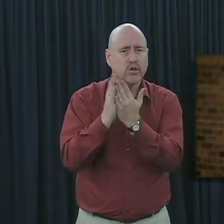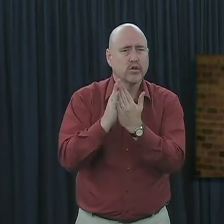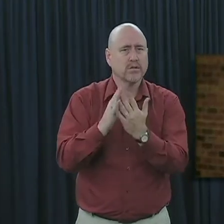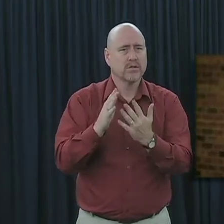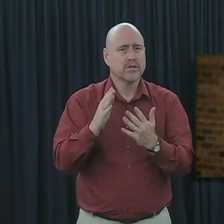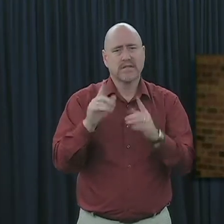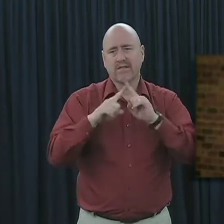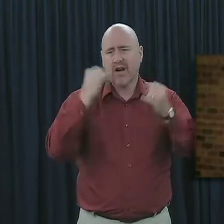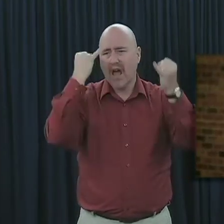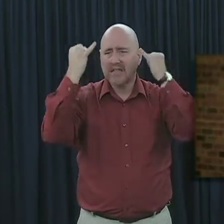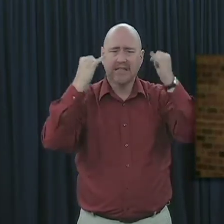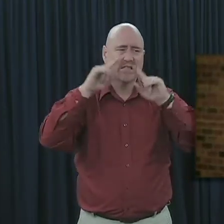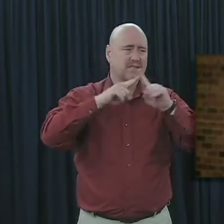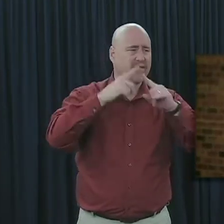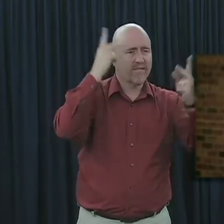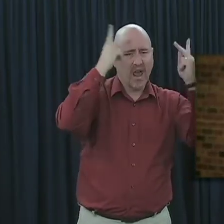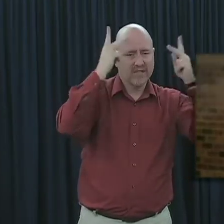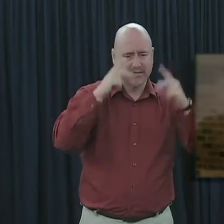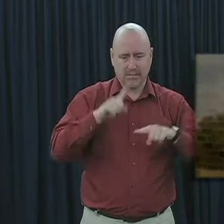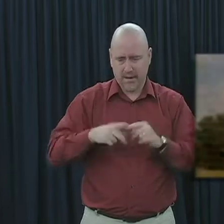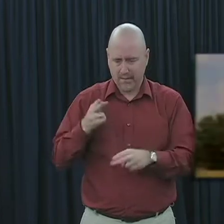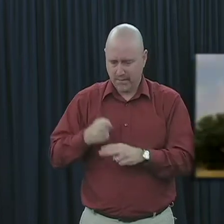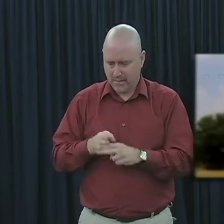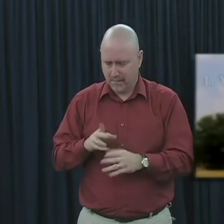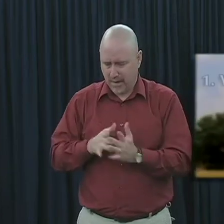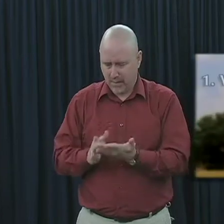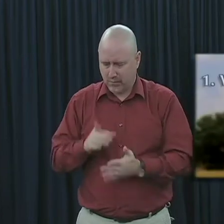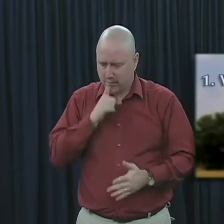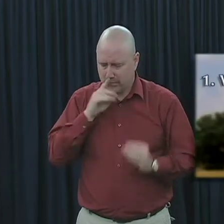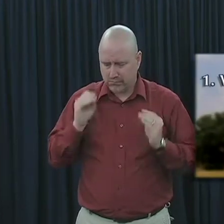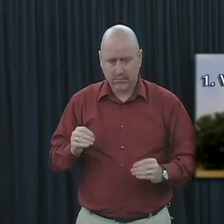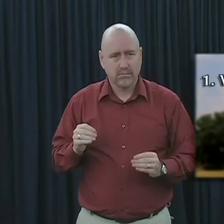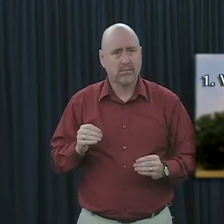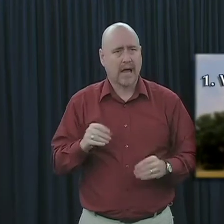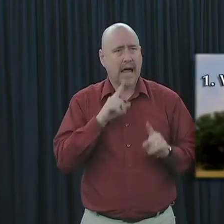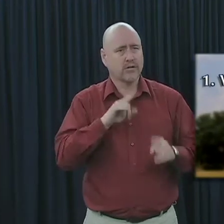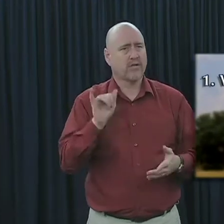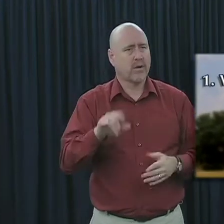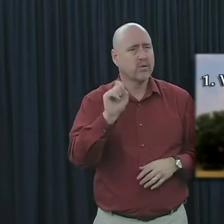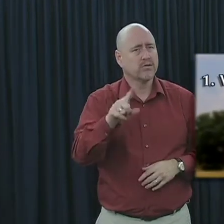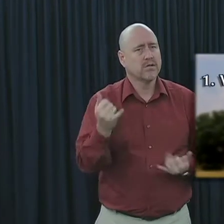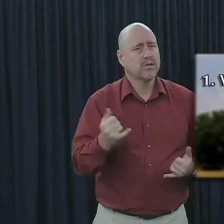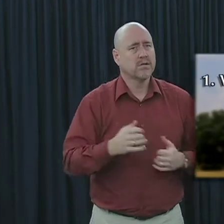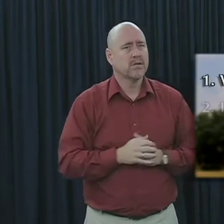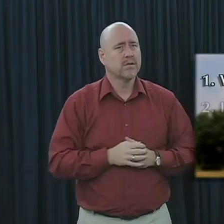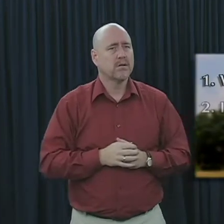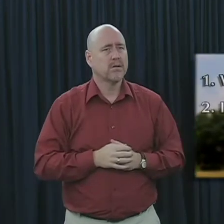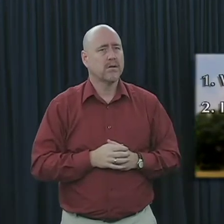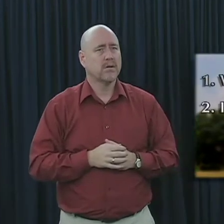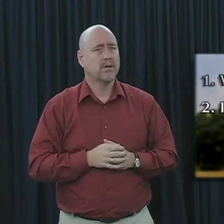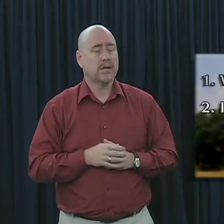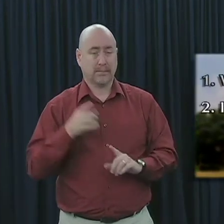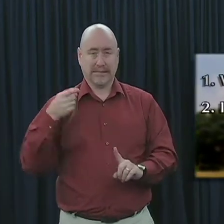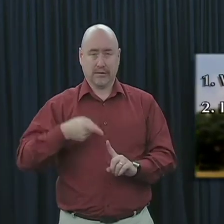and ideas and philosophies that are nowhere mentioned in the Bible? Let's answer those questions. And in particular,